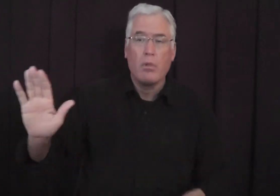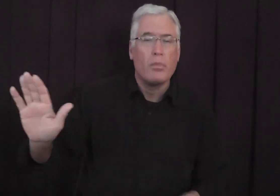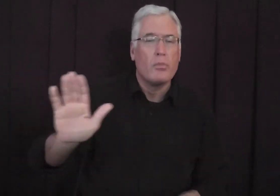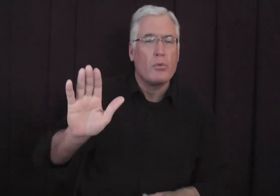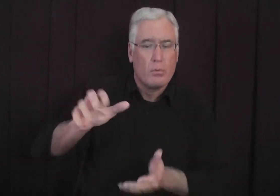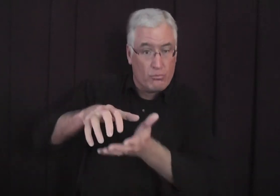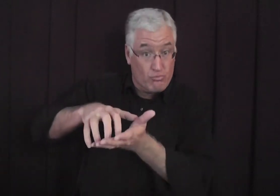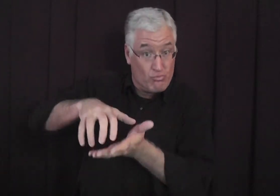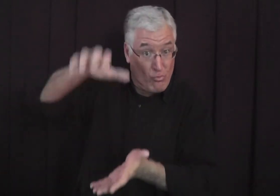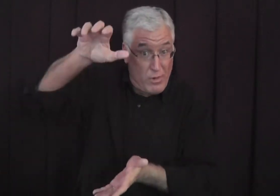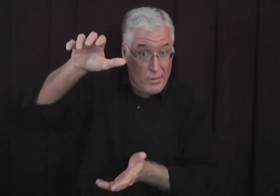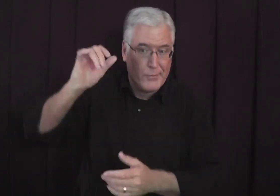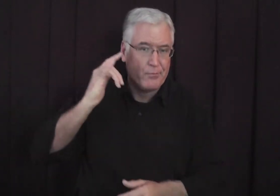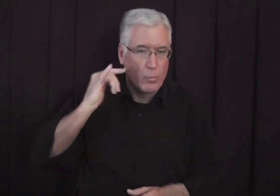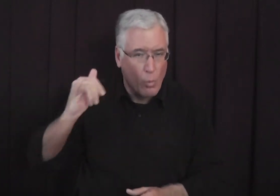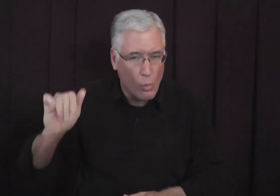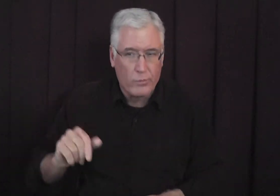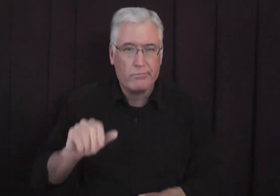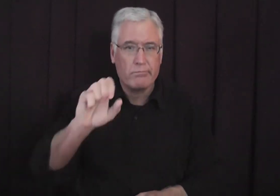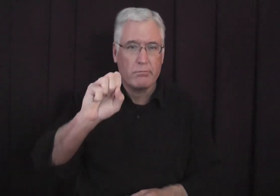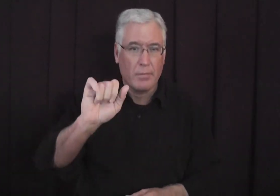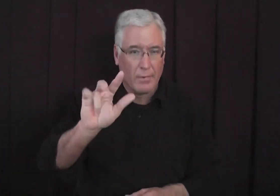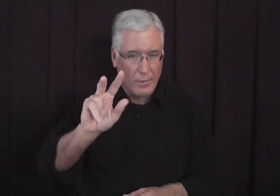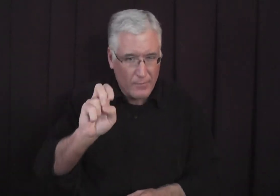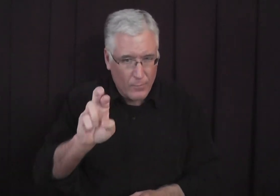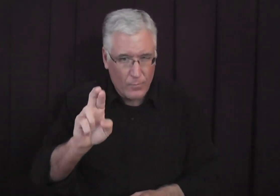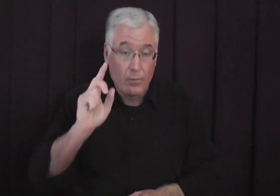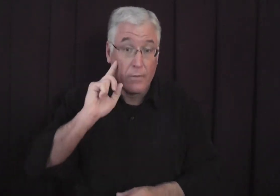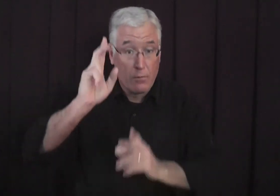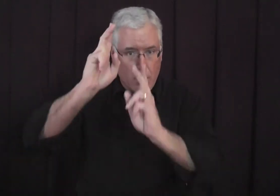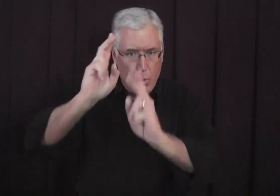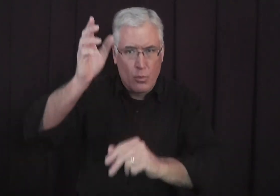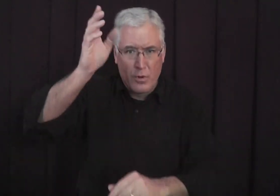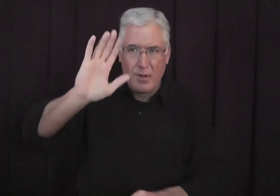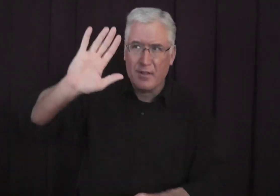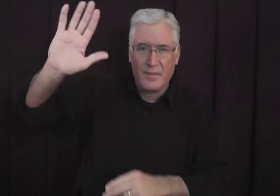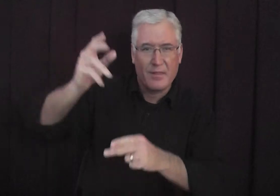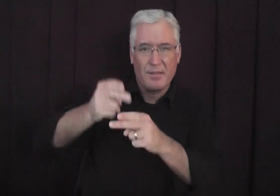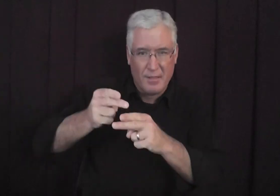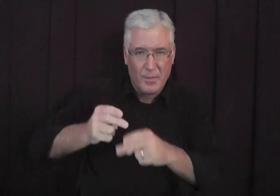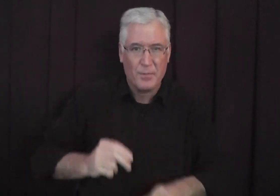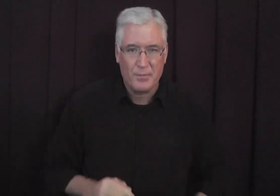They would serve him, they would also, they would bring their wealth to honor him, their silver and their gold.